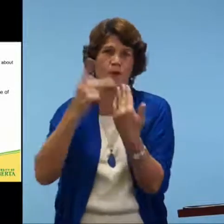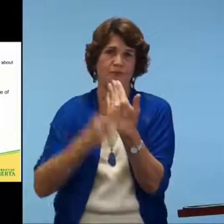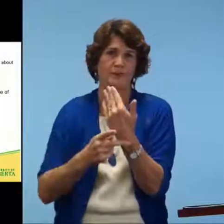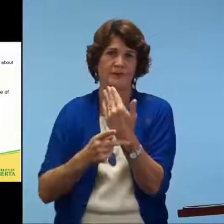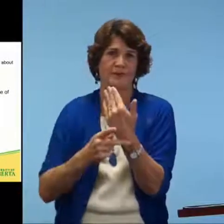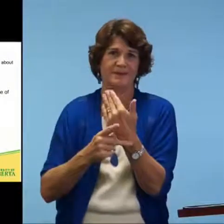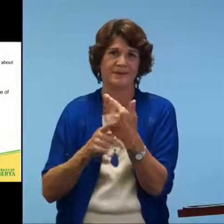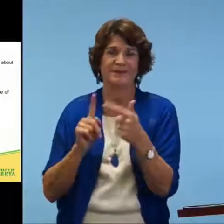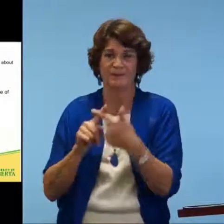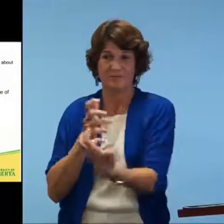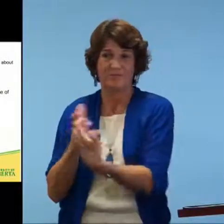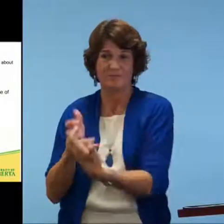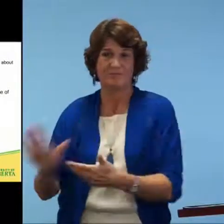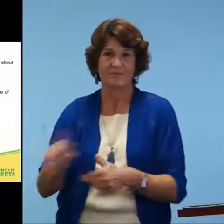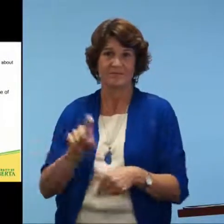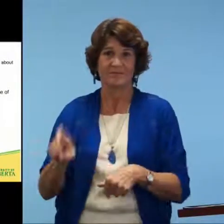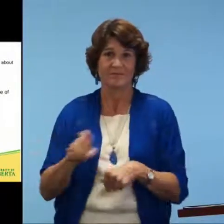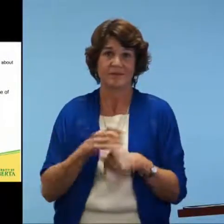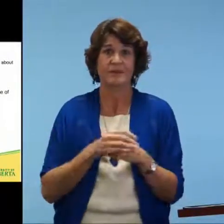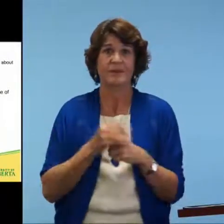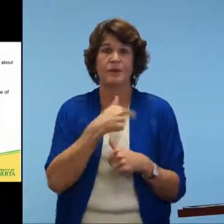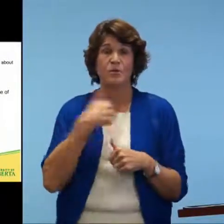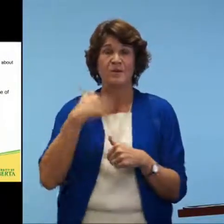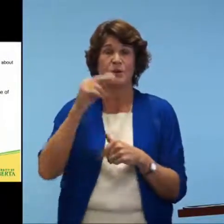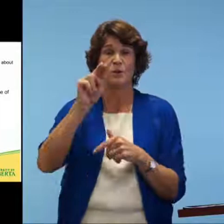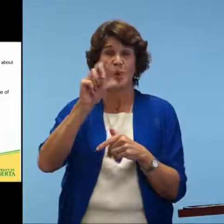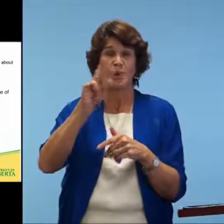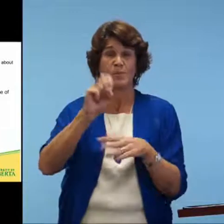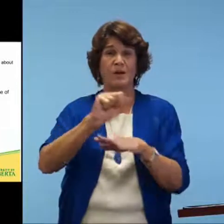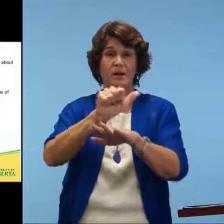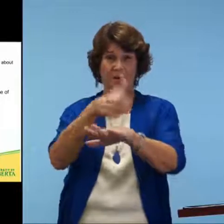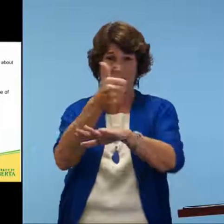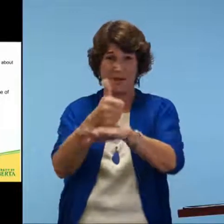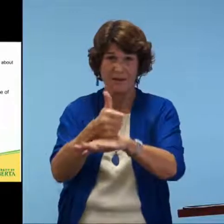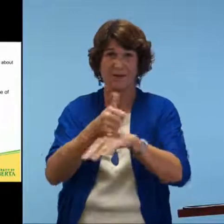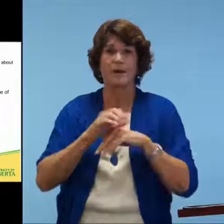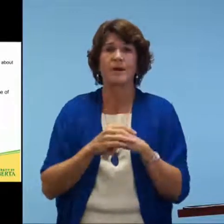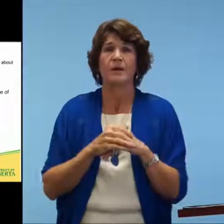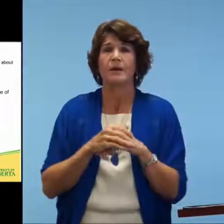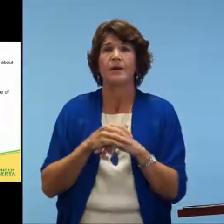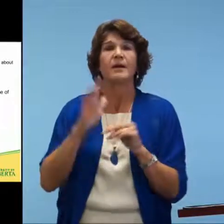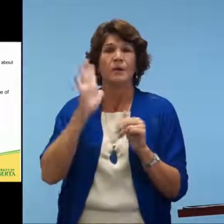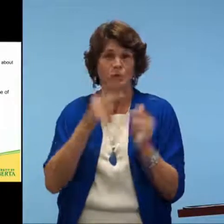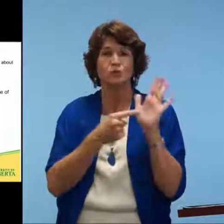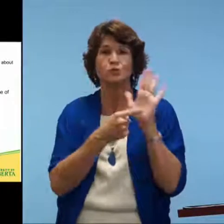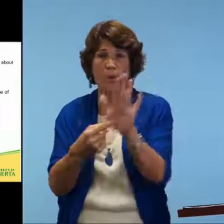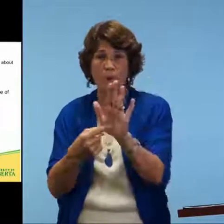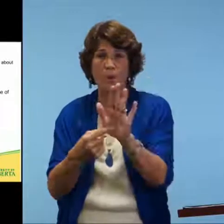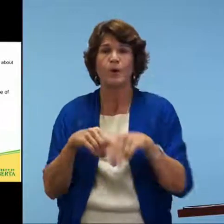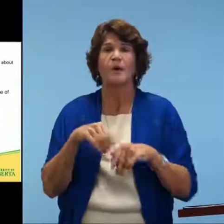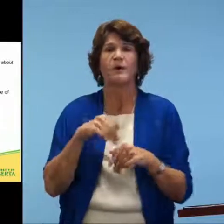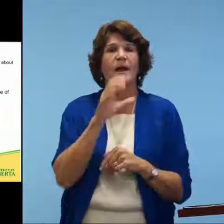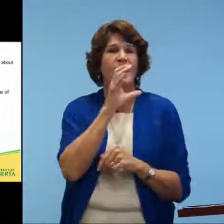And it will also assist in developing appropriate programming to meet the needs of the children that teachers are working with.